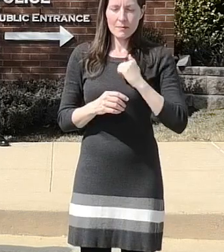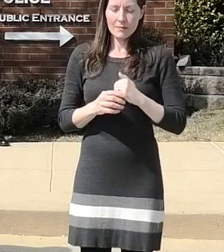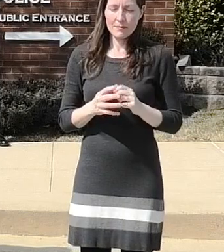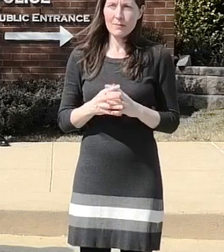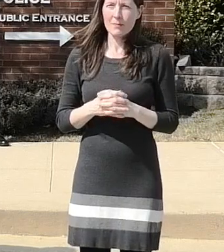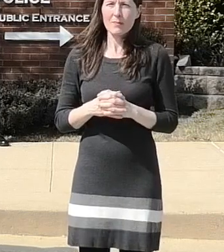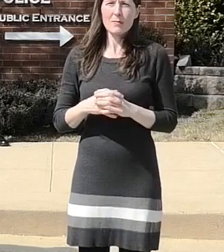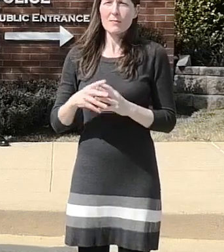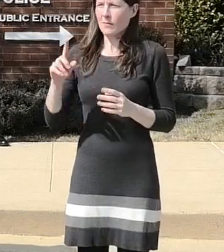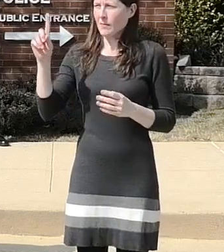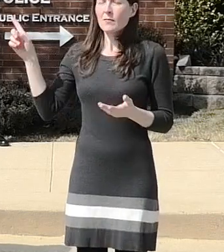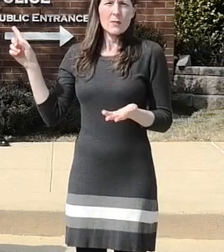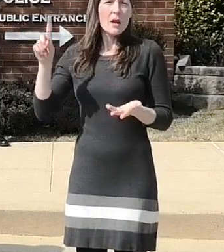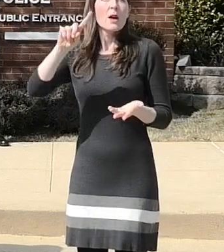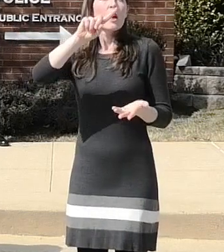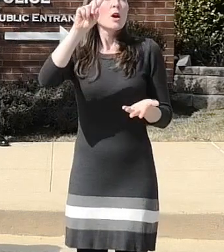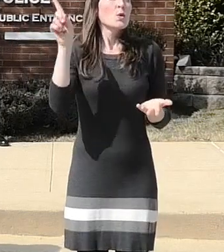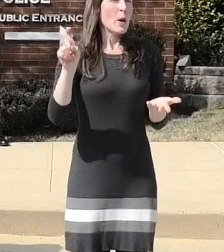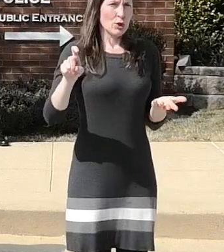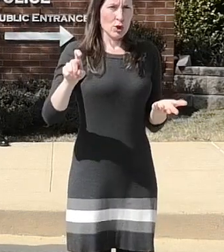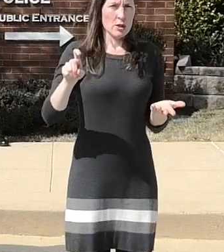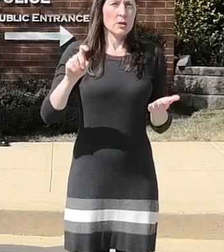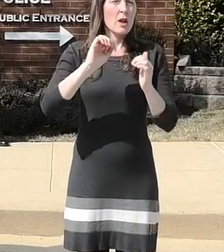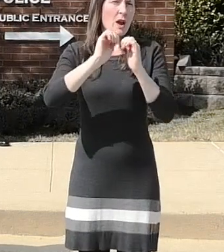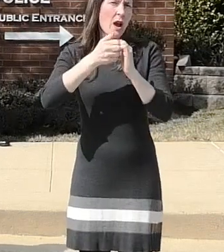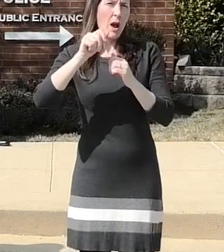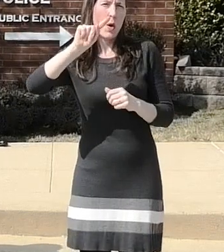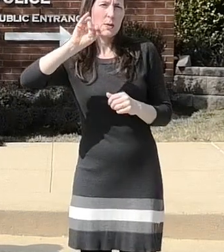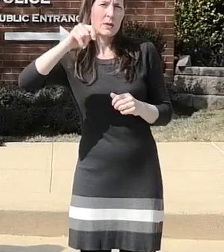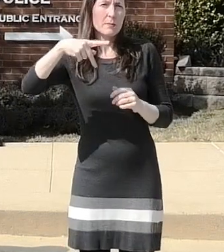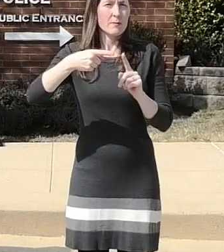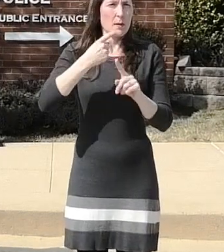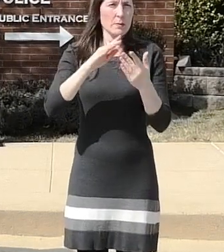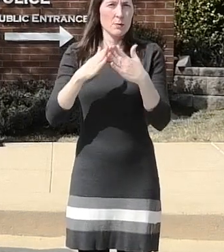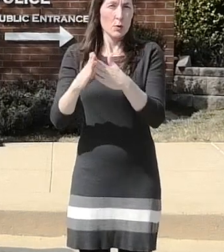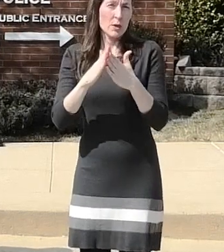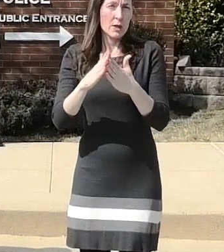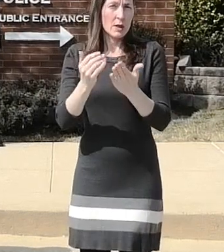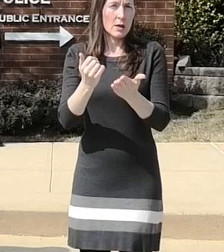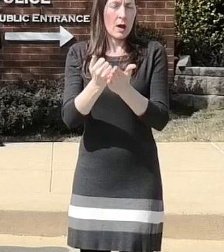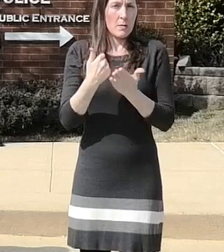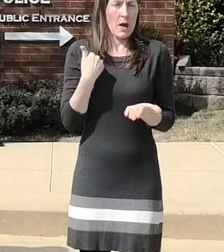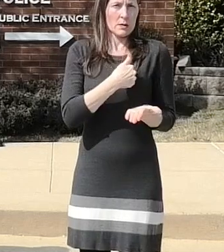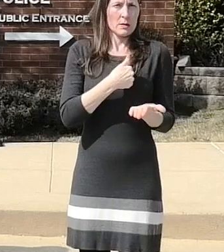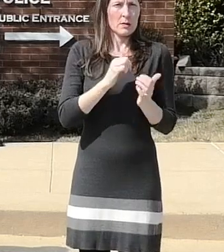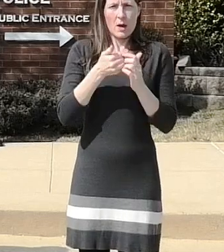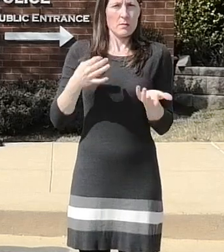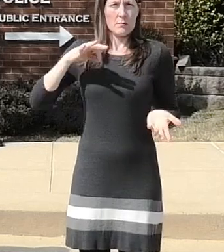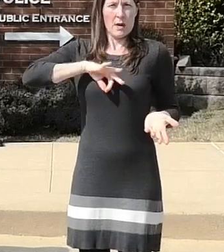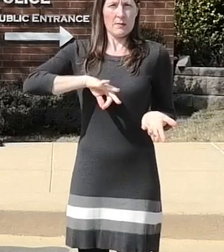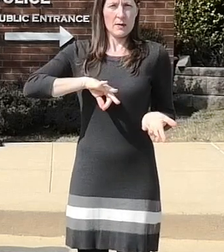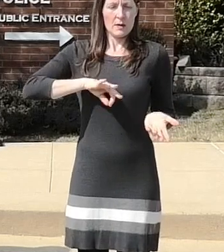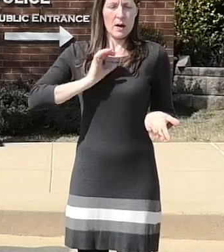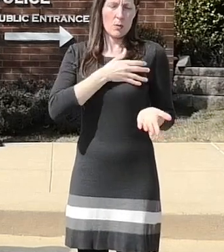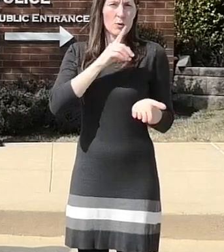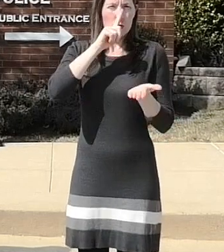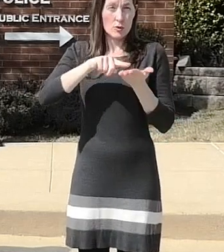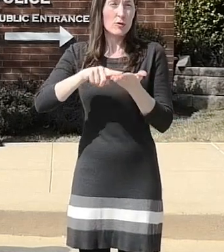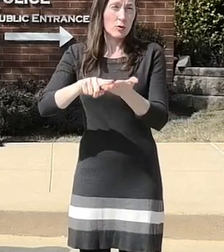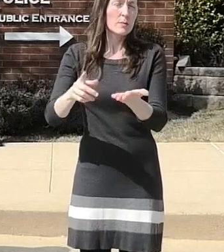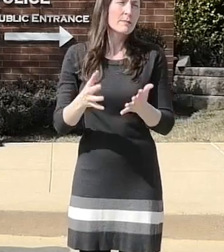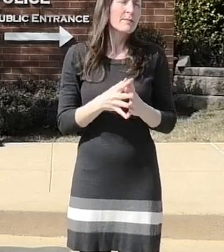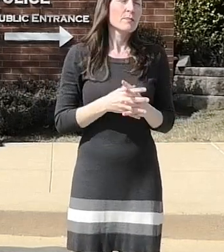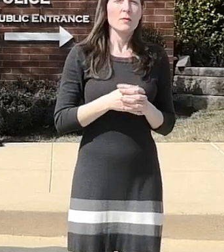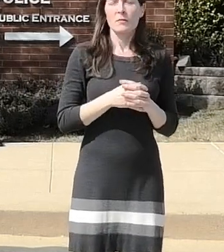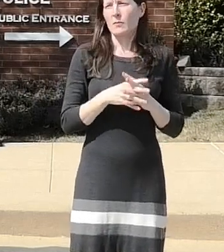so the question is uh how did tips from the community help in the investigation and uh i think it's important that uh